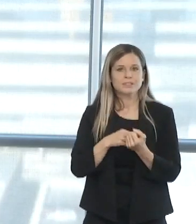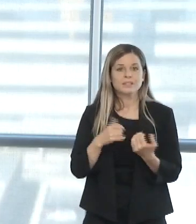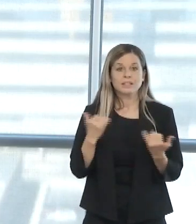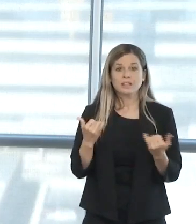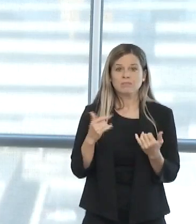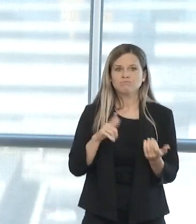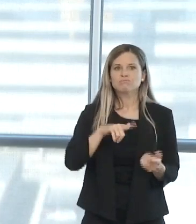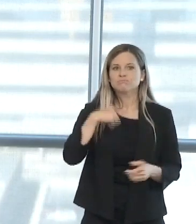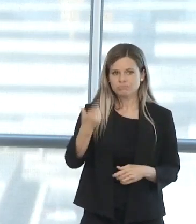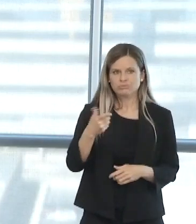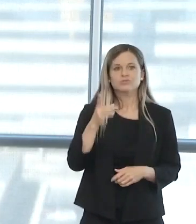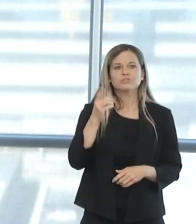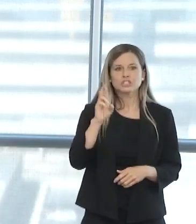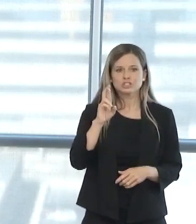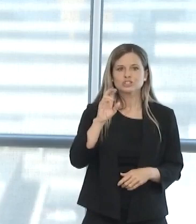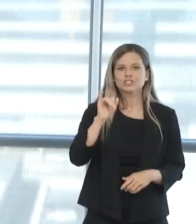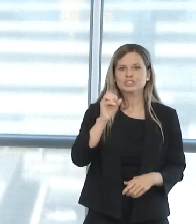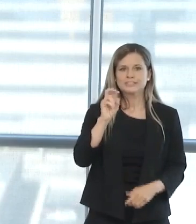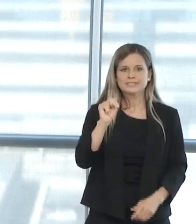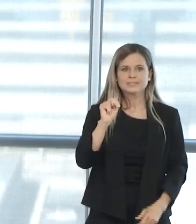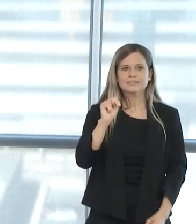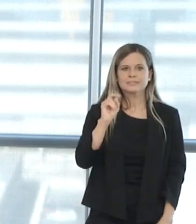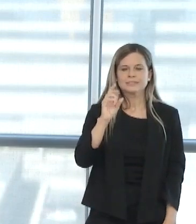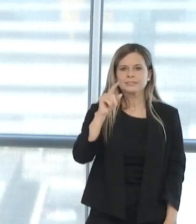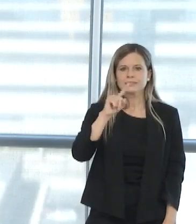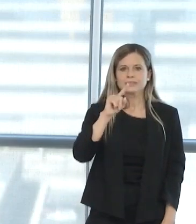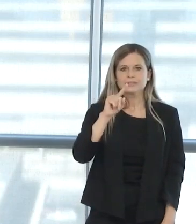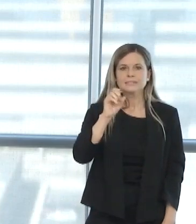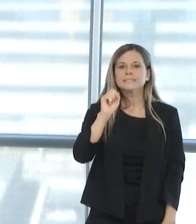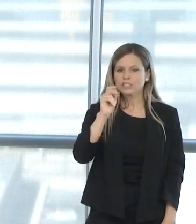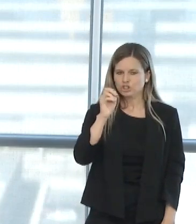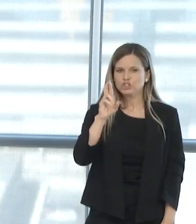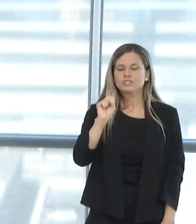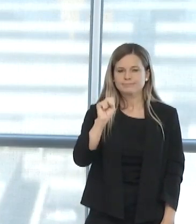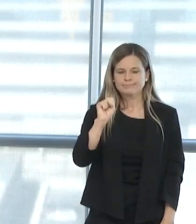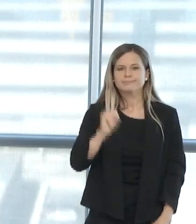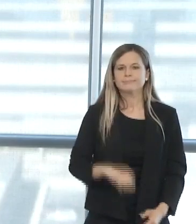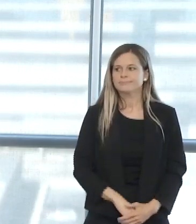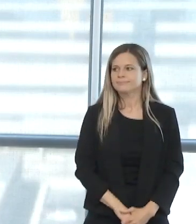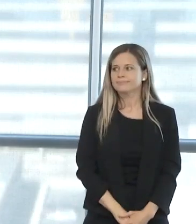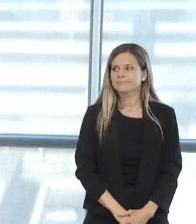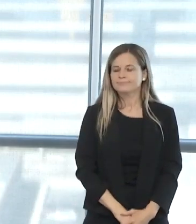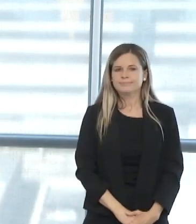Sanders, Provost of the Health Sciences Center, to talk about protective equipment.